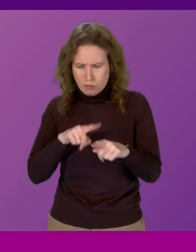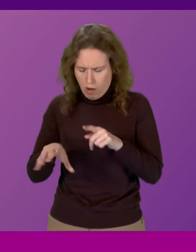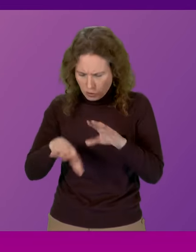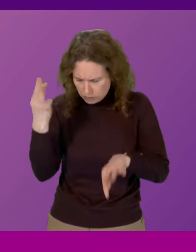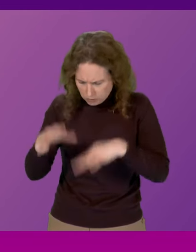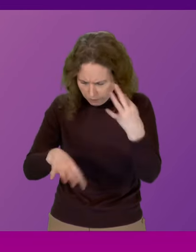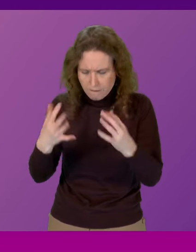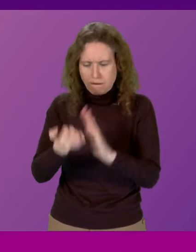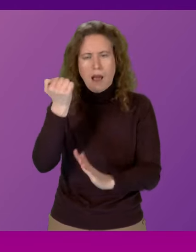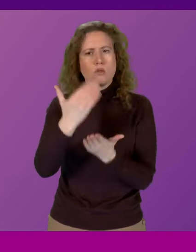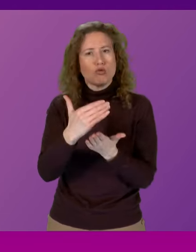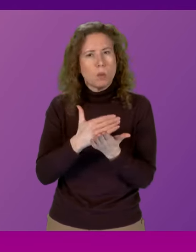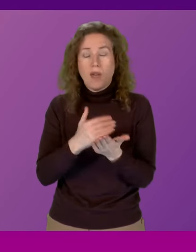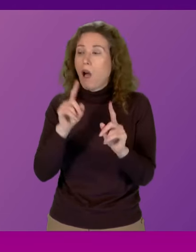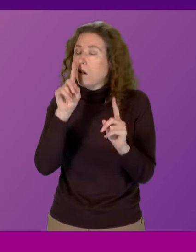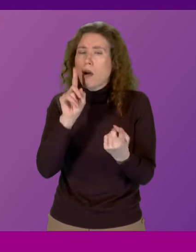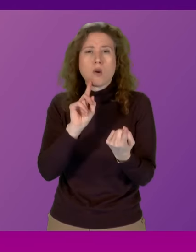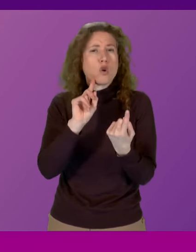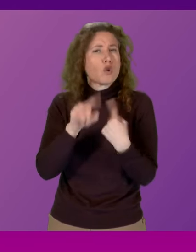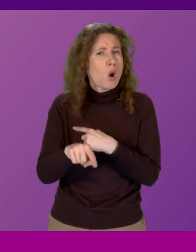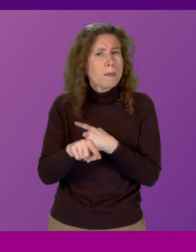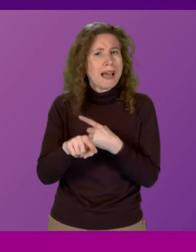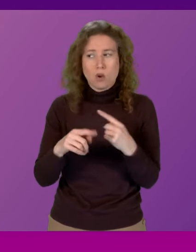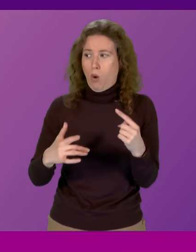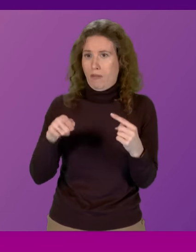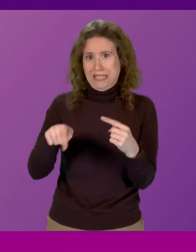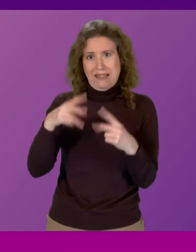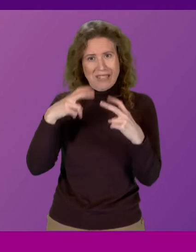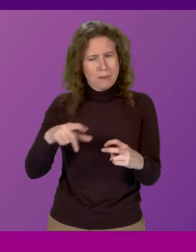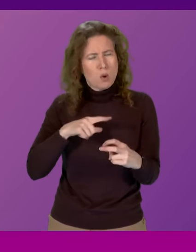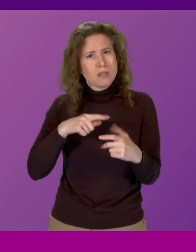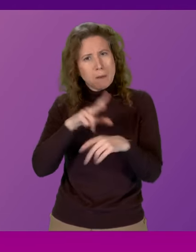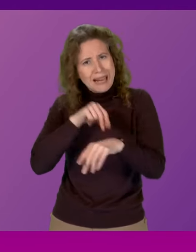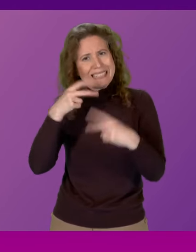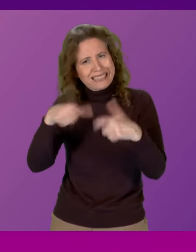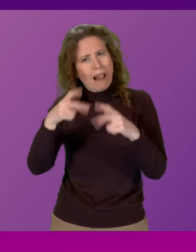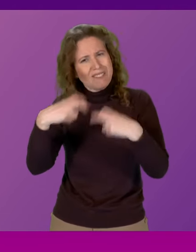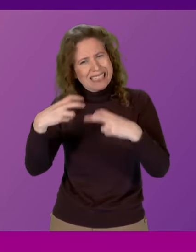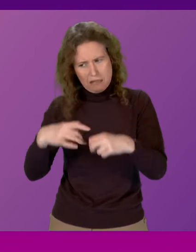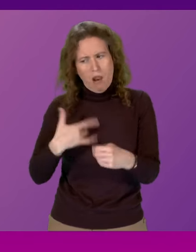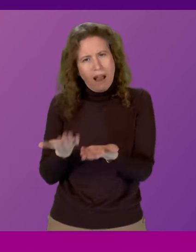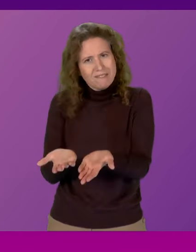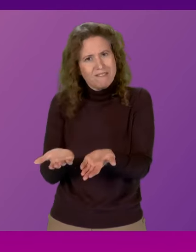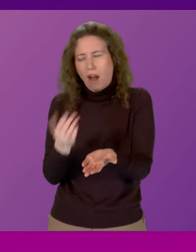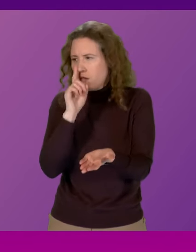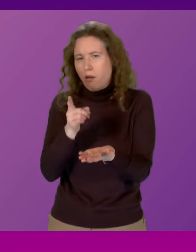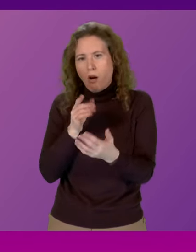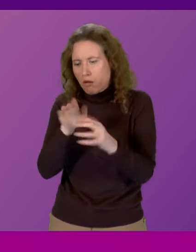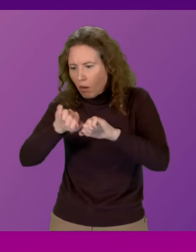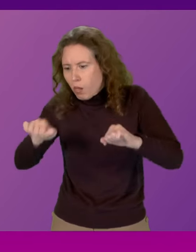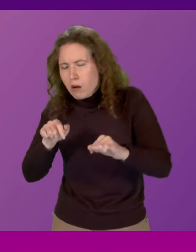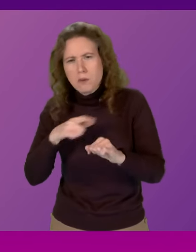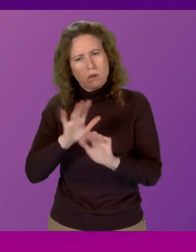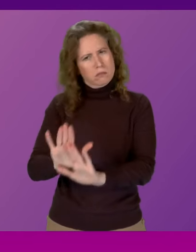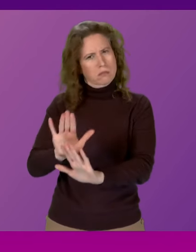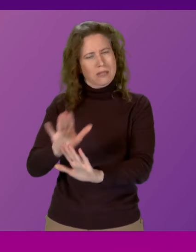truth of these matters. I can't obviously comment on a live police investigation. It is important for me to say that, of